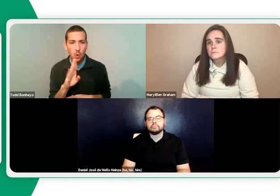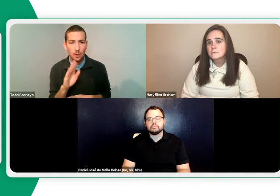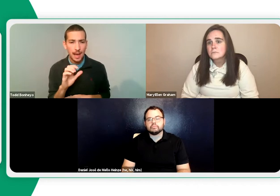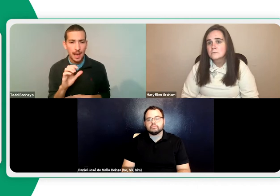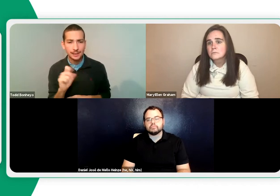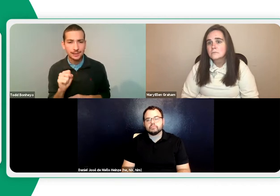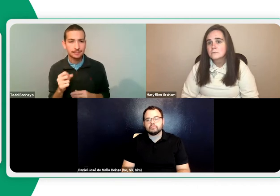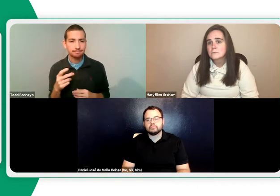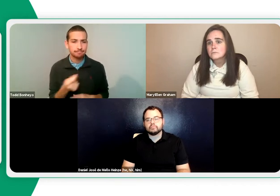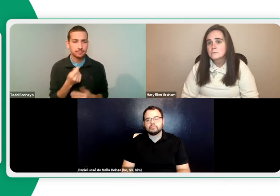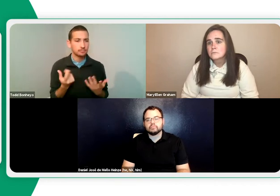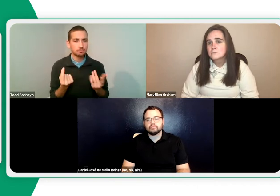or do they have their drawbacks?